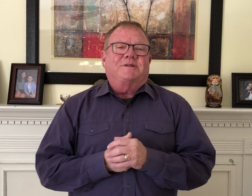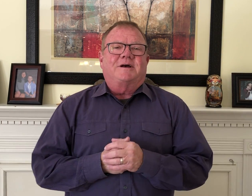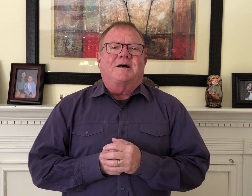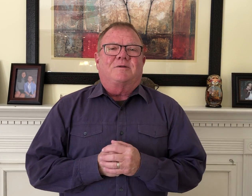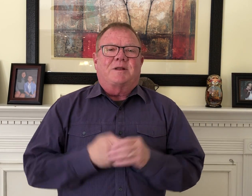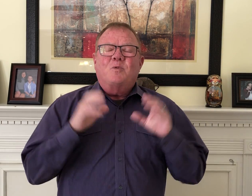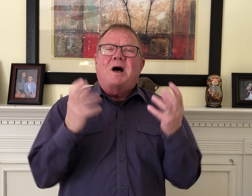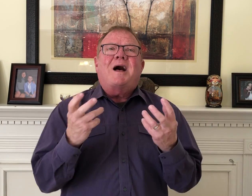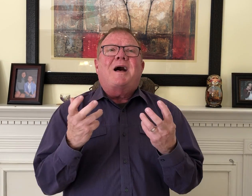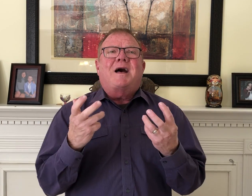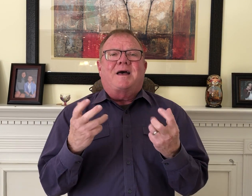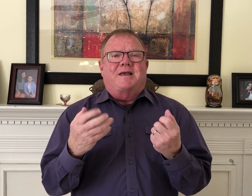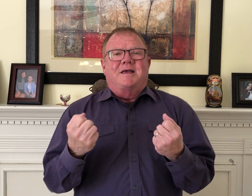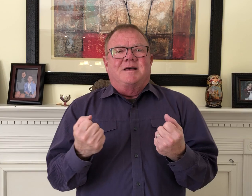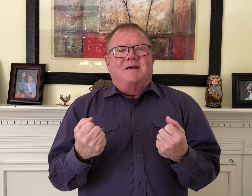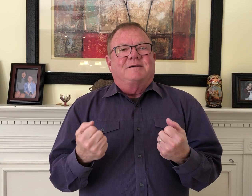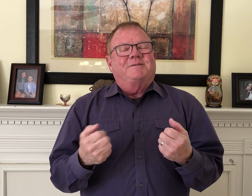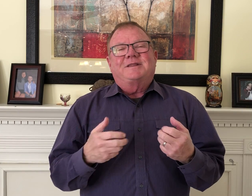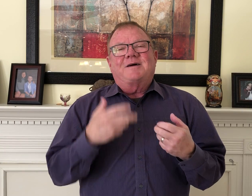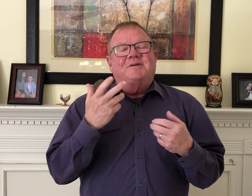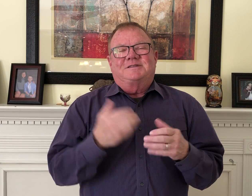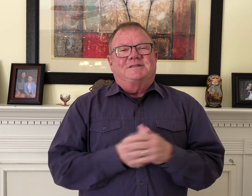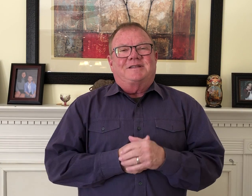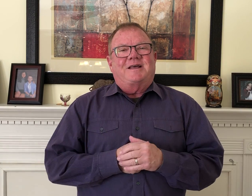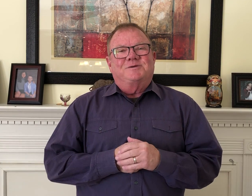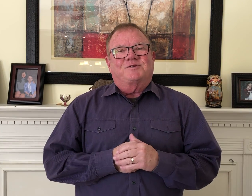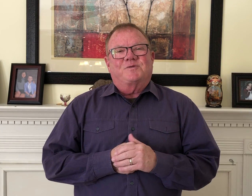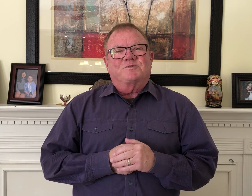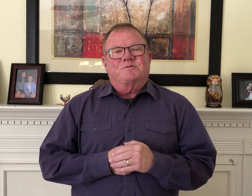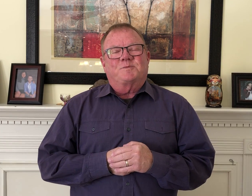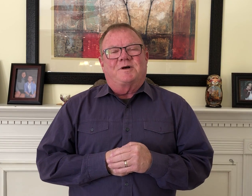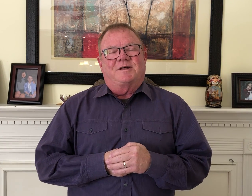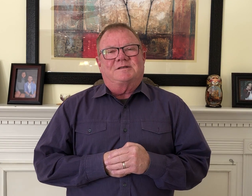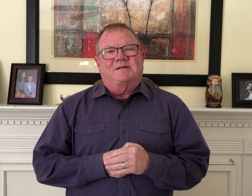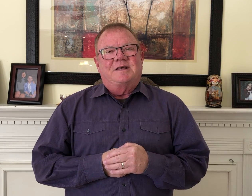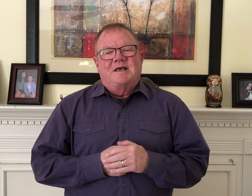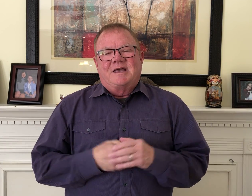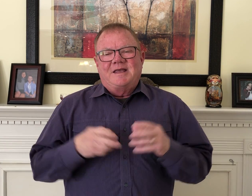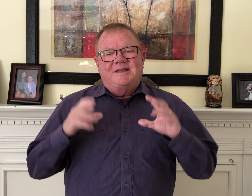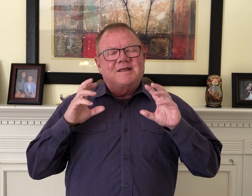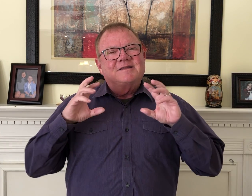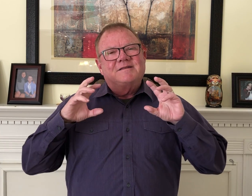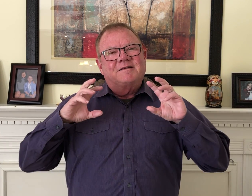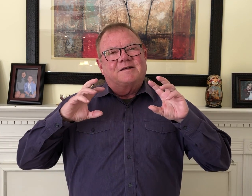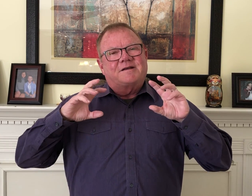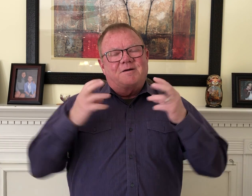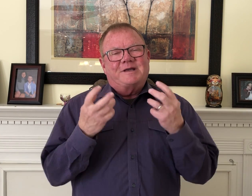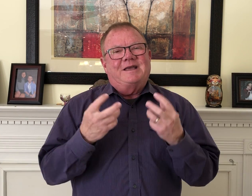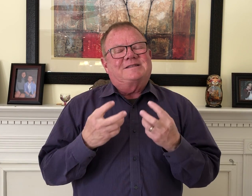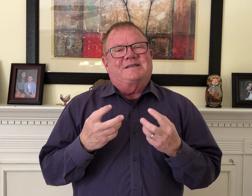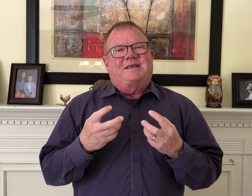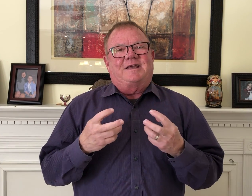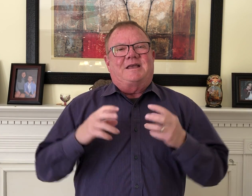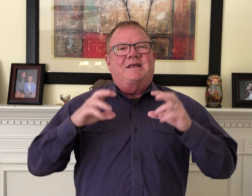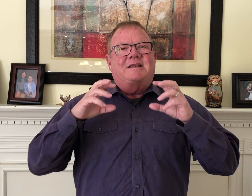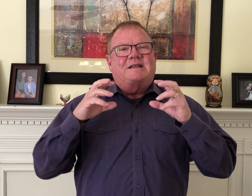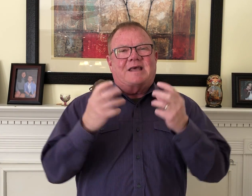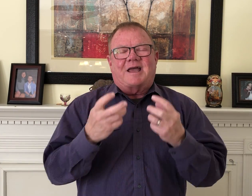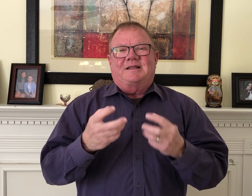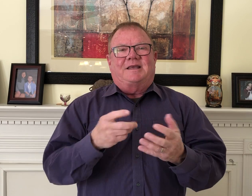with God all and why? But that wasn't Daniel's first response. And he didn't come against the king. He didn't attack the